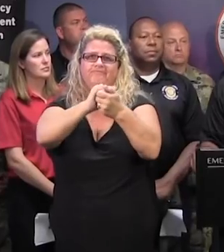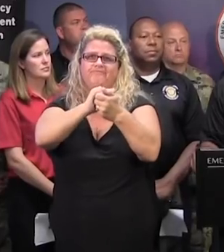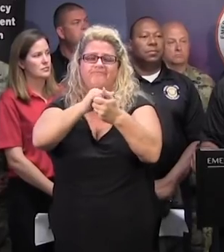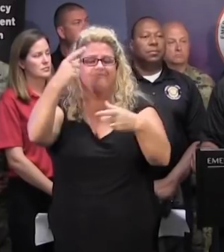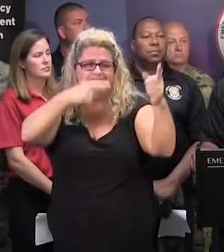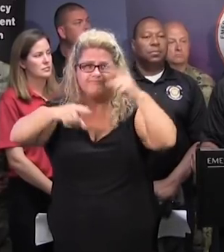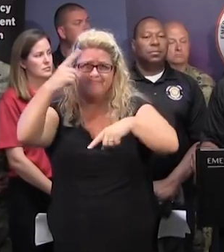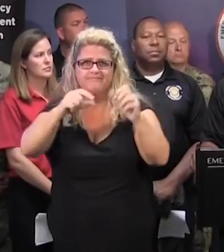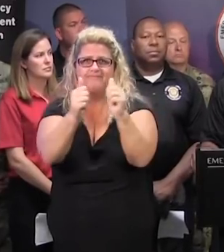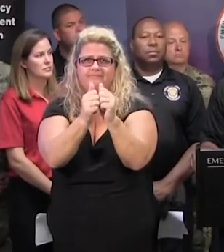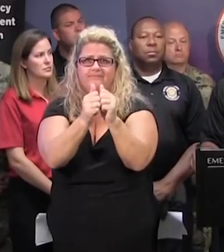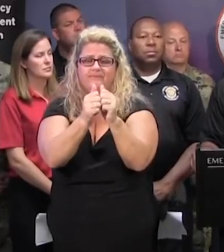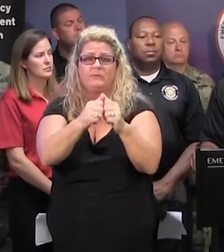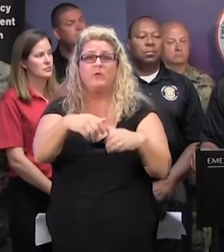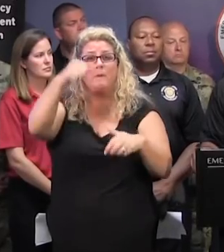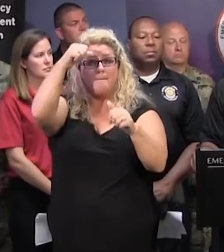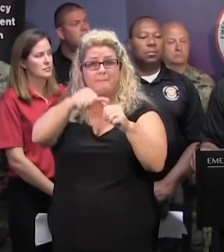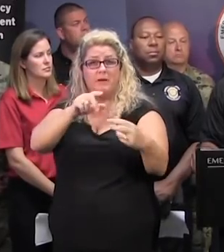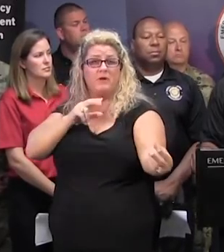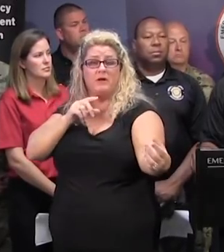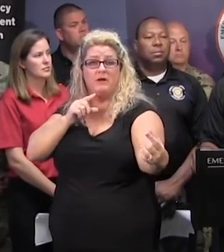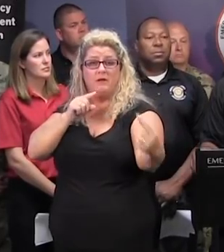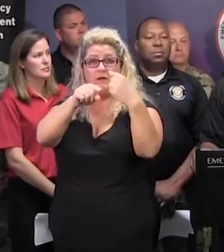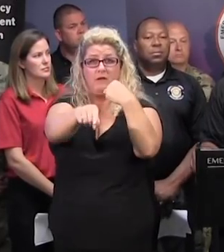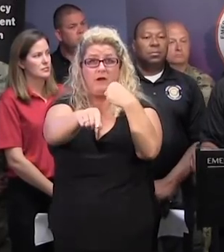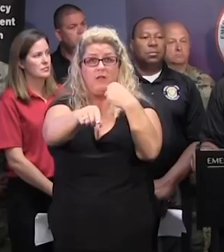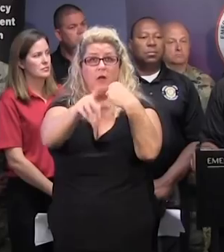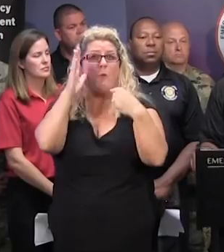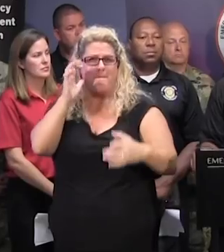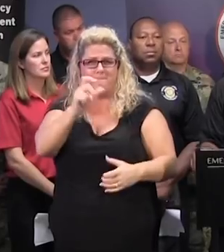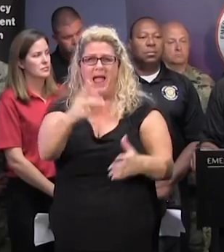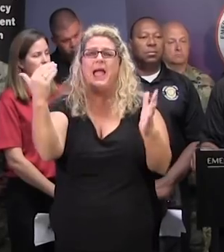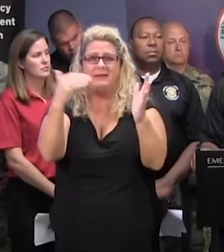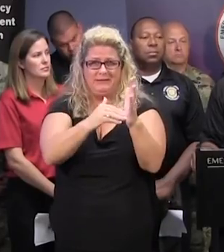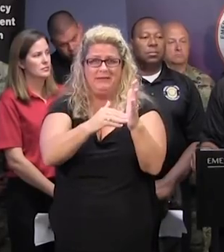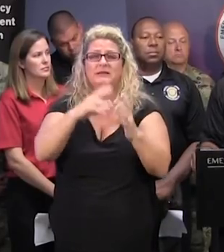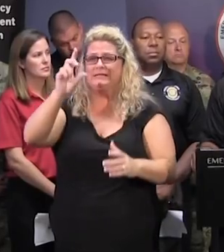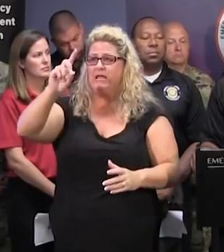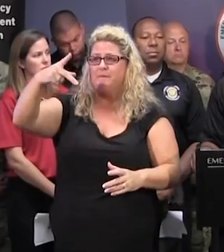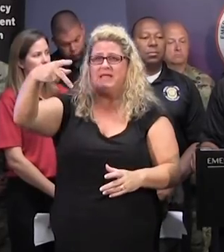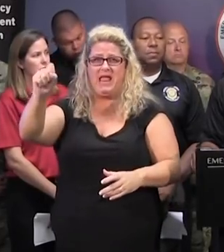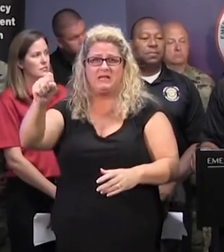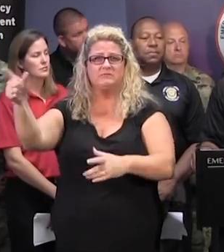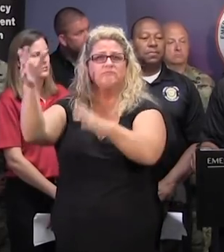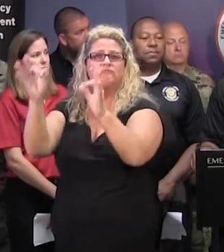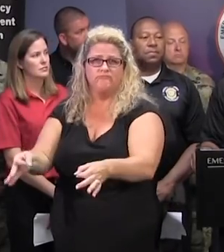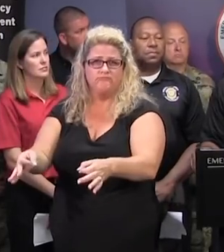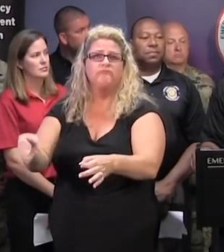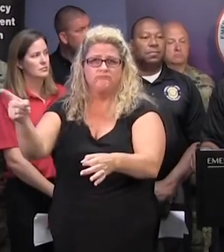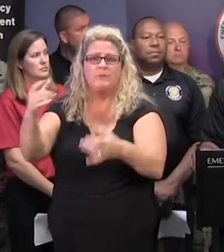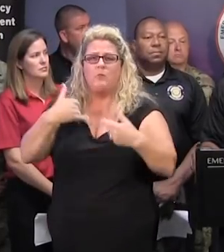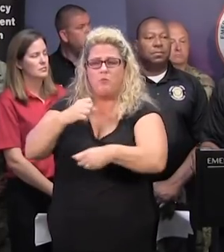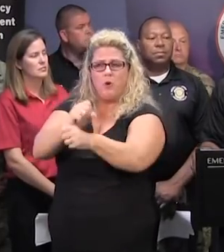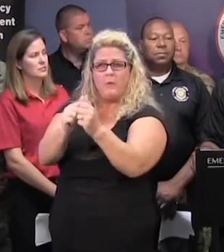You heard that the lane reversal will be completed today. That lead was by DPS. We work with them on that. We will